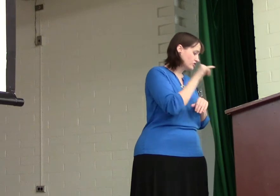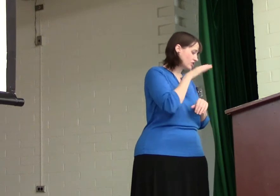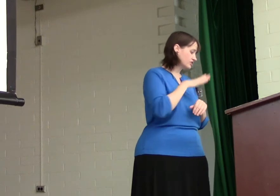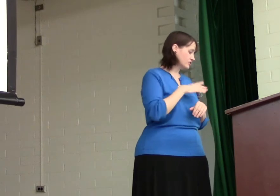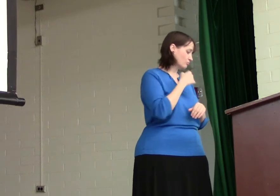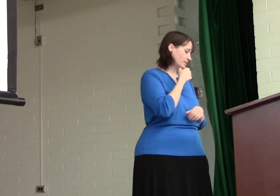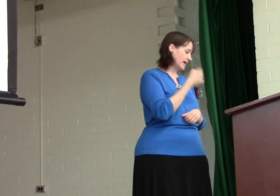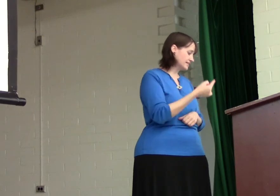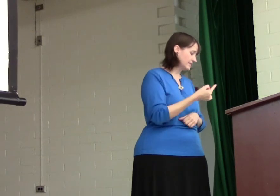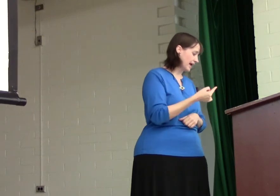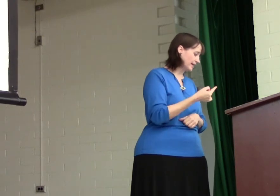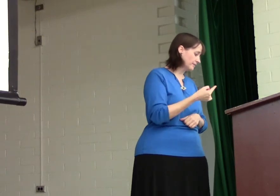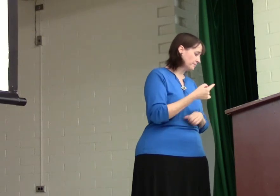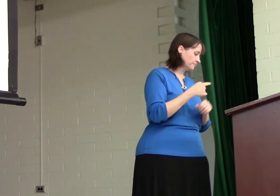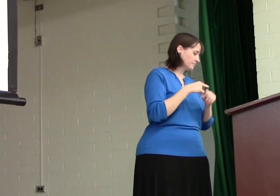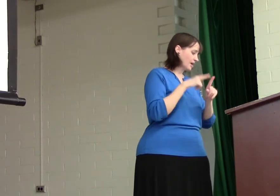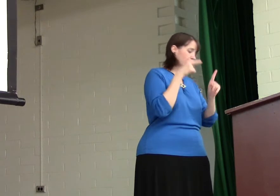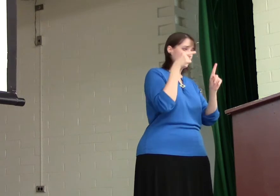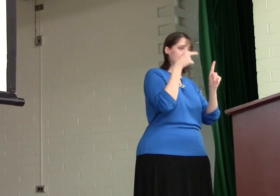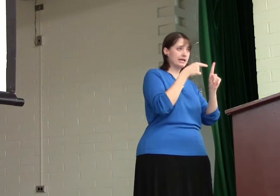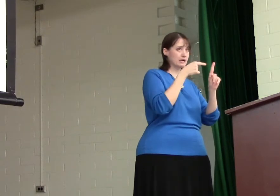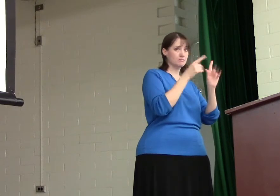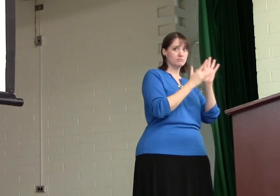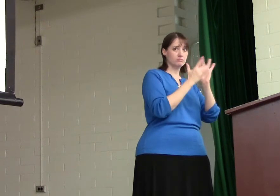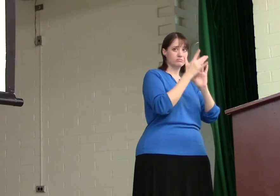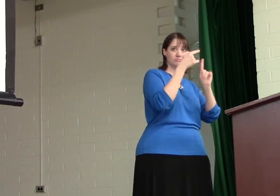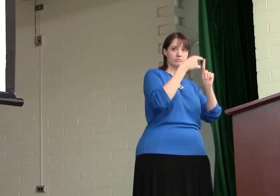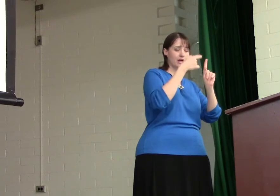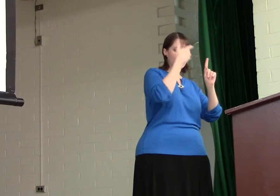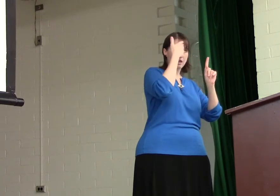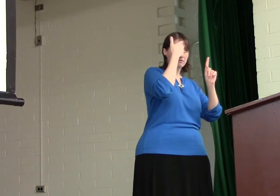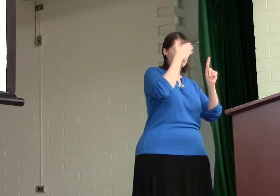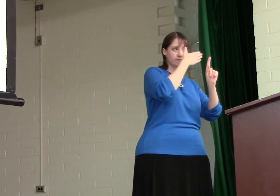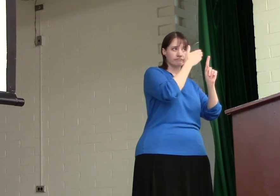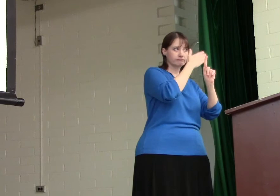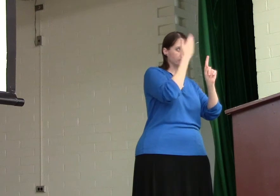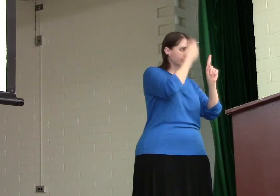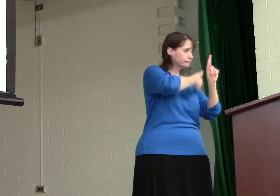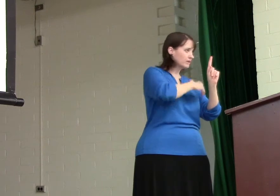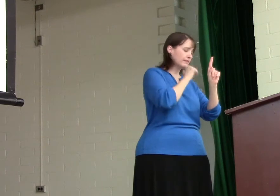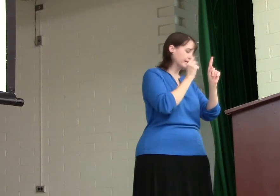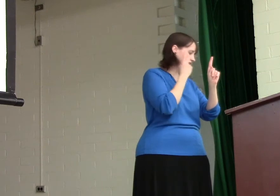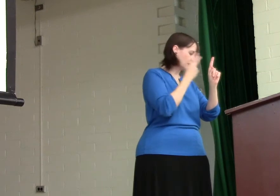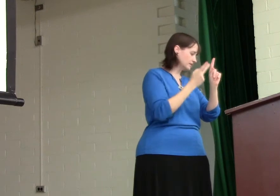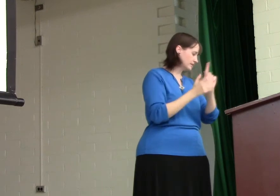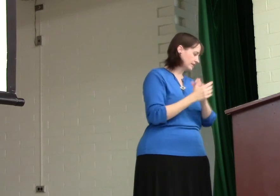just as the woman had said. But him, they did not see.